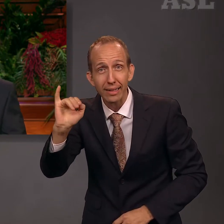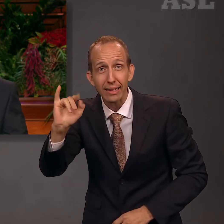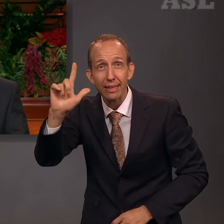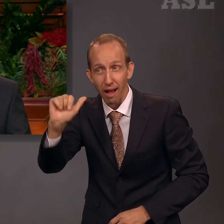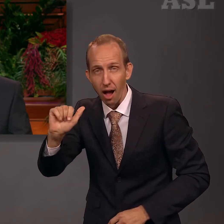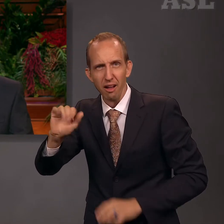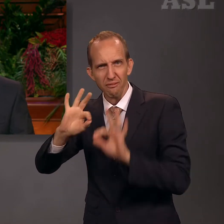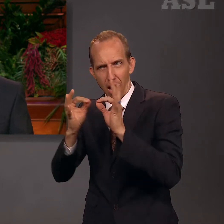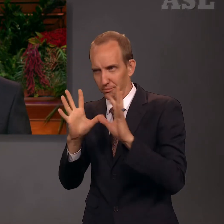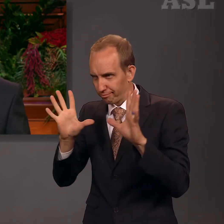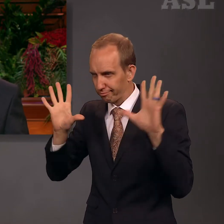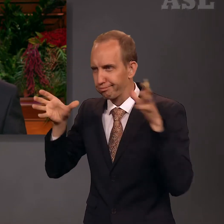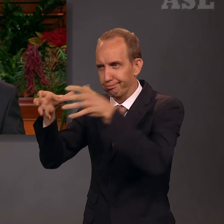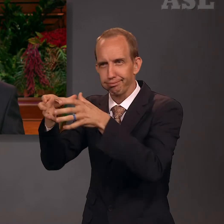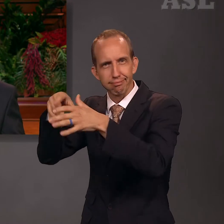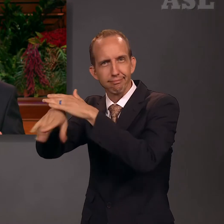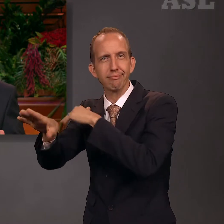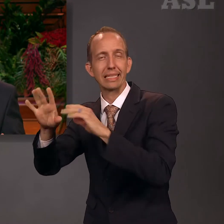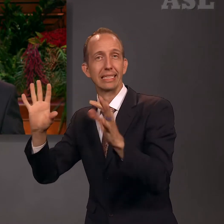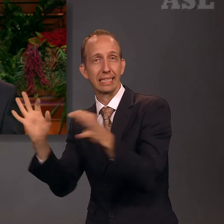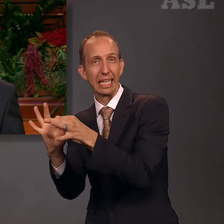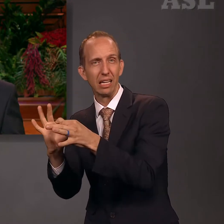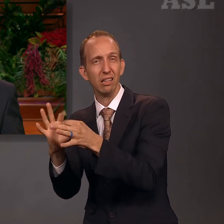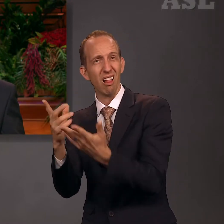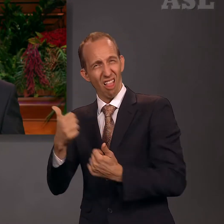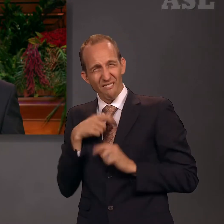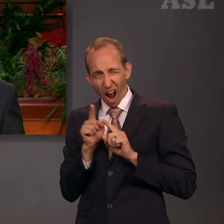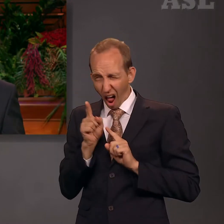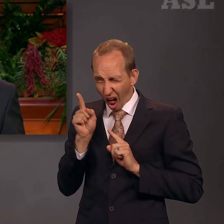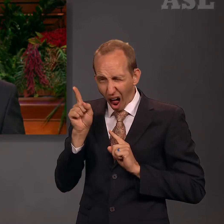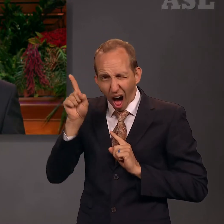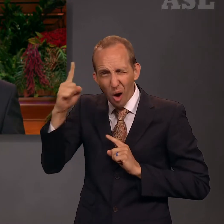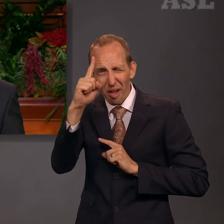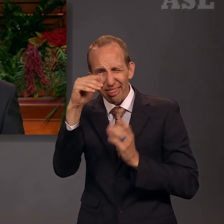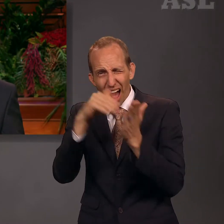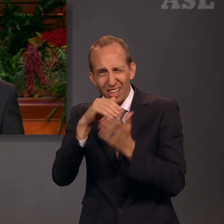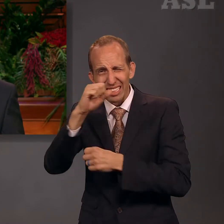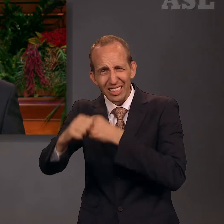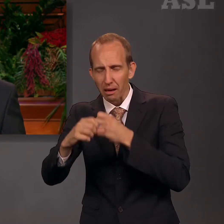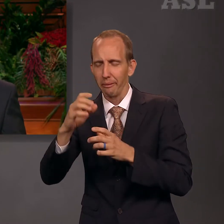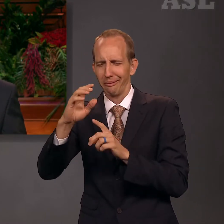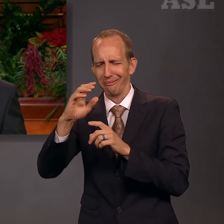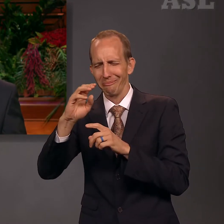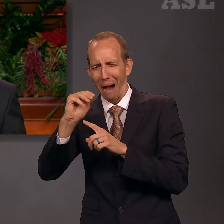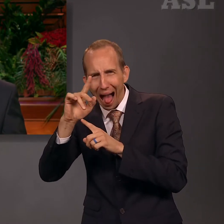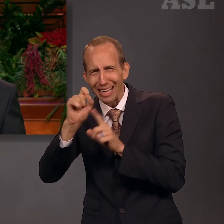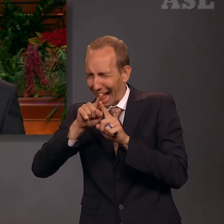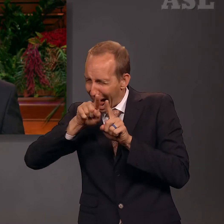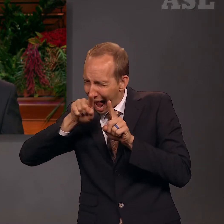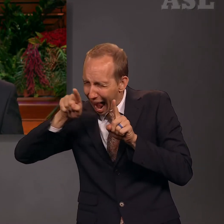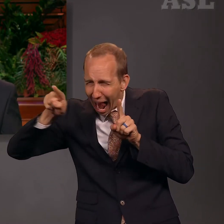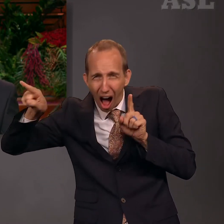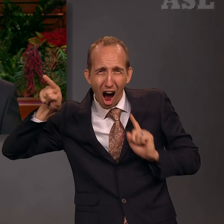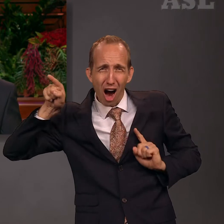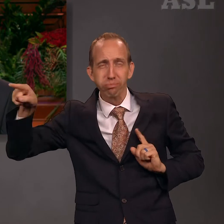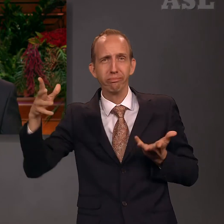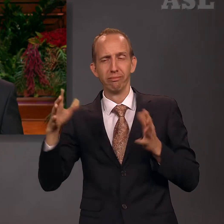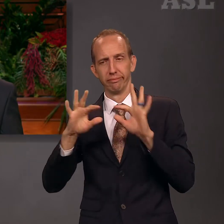in General Santos City, 1,000 miles away from Manila. For the family of nine, making the